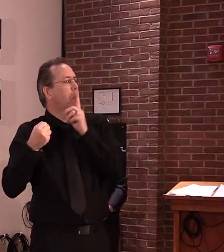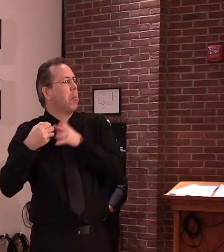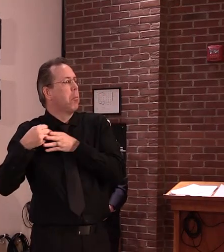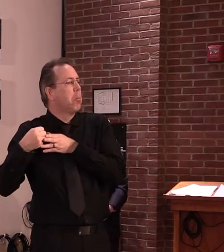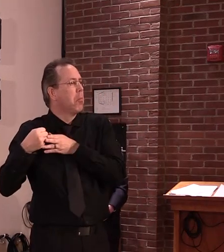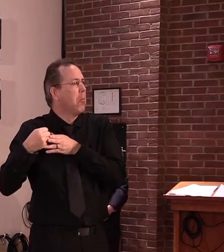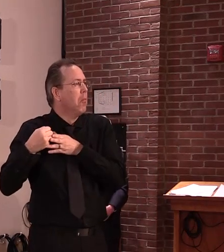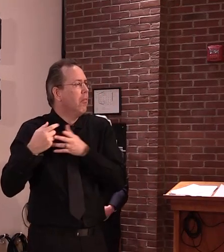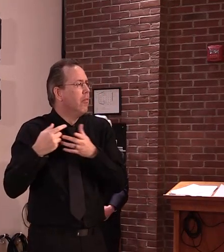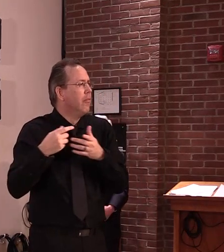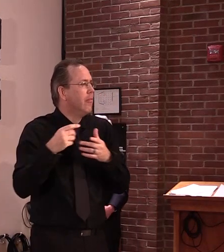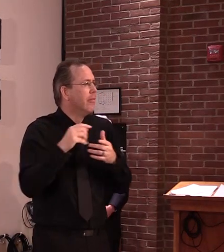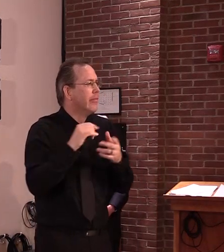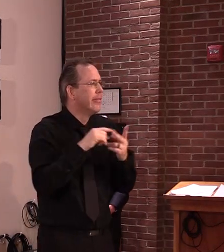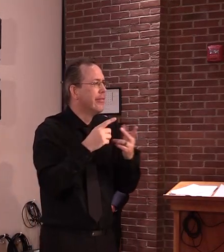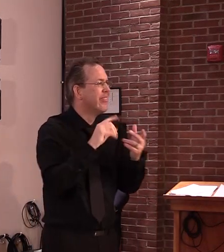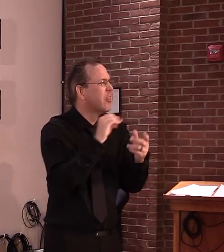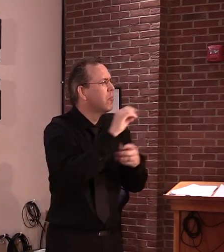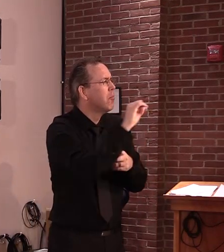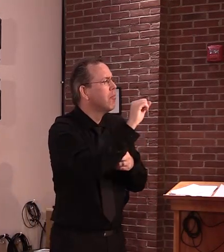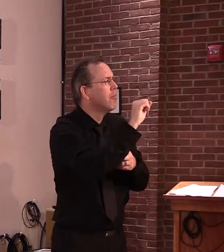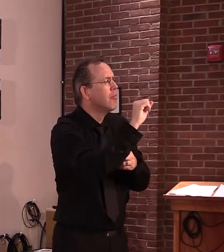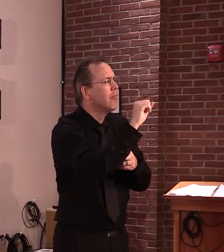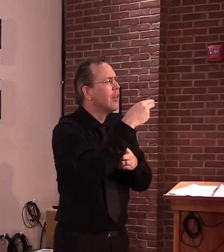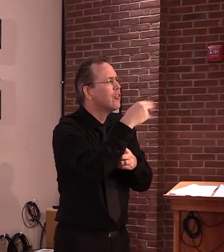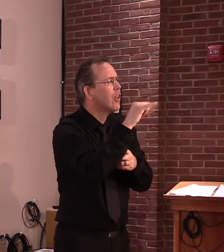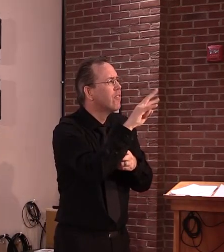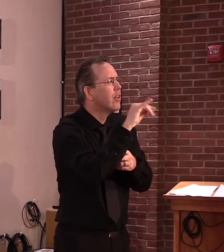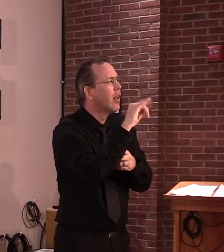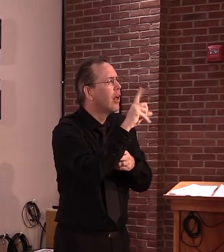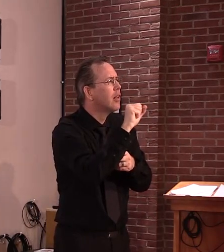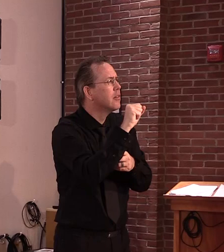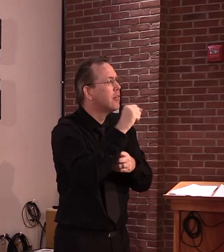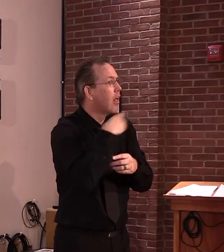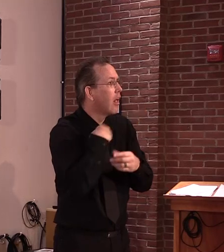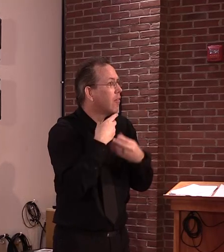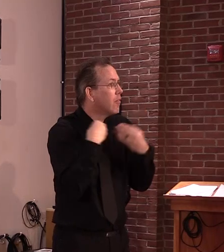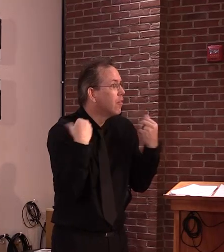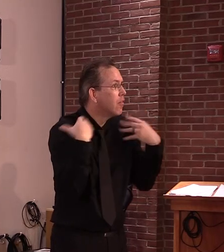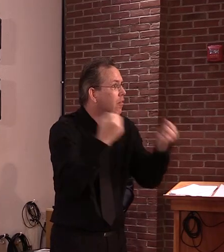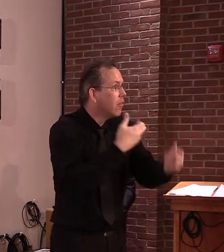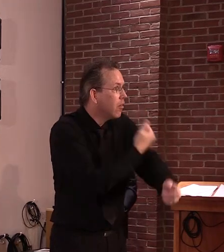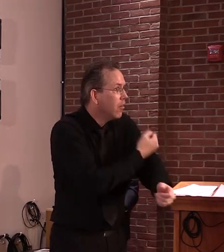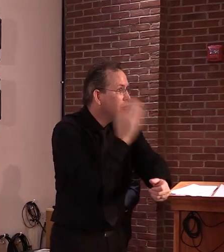better assume that there will not be a vaccine and just go from there?